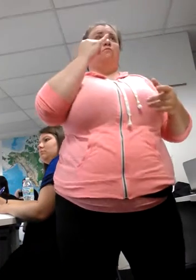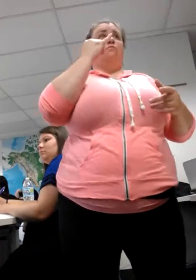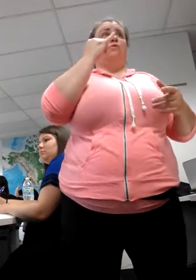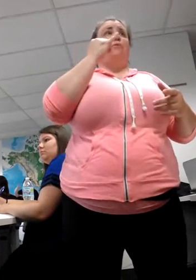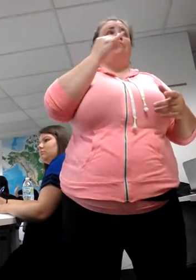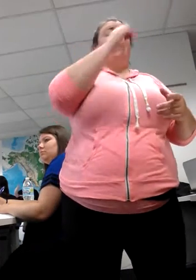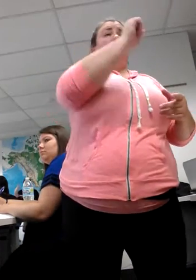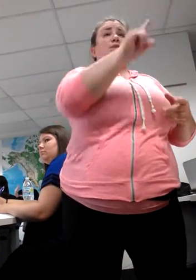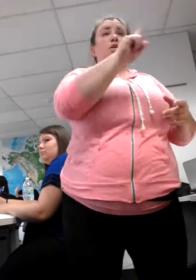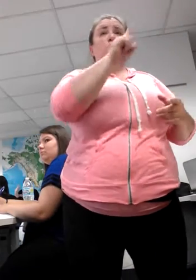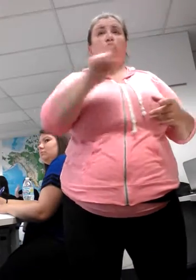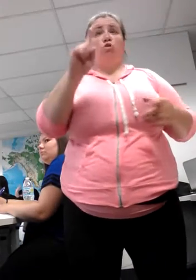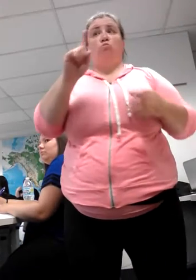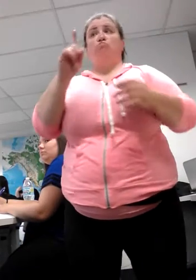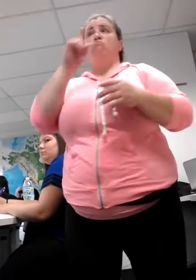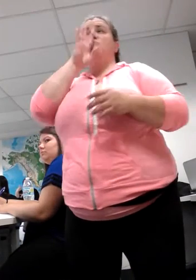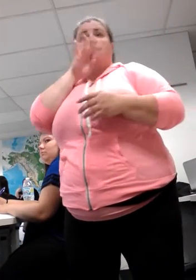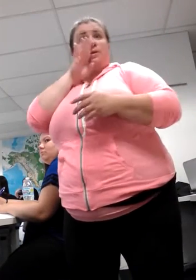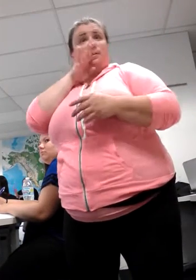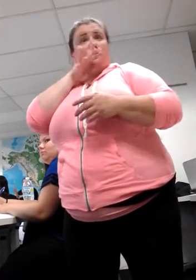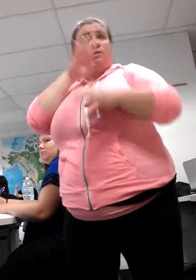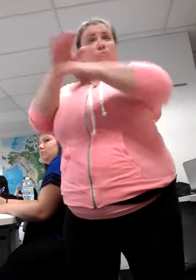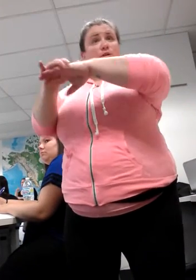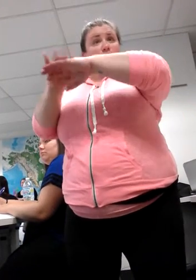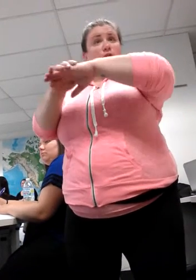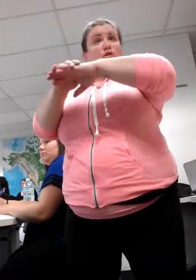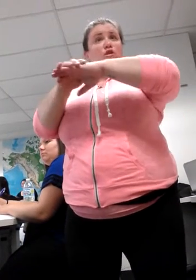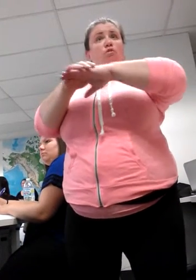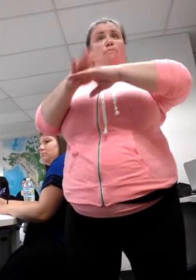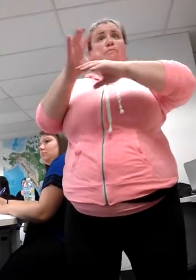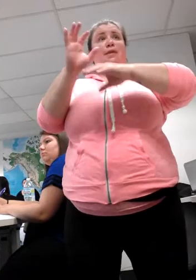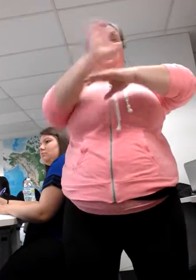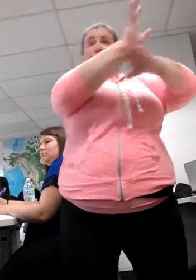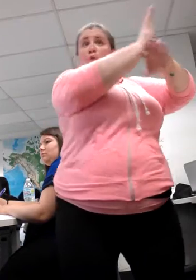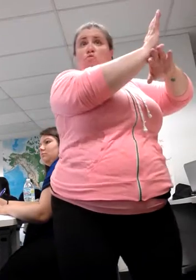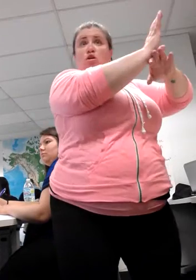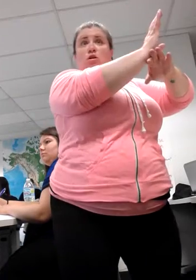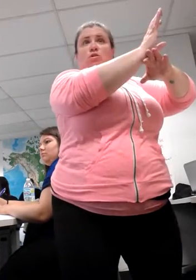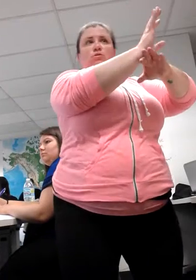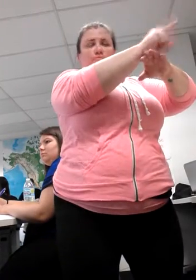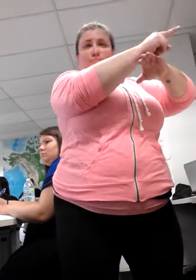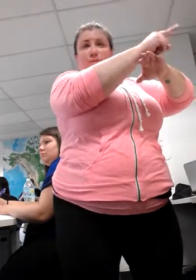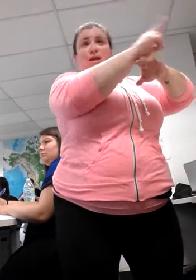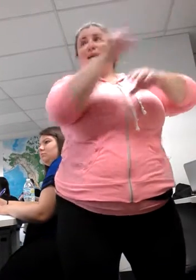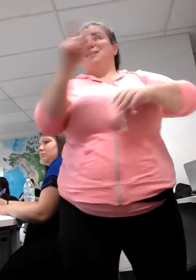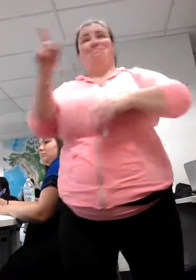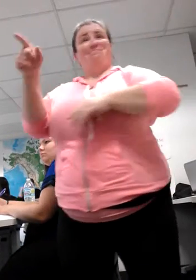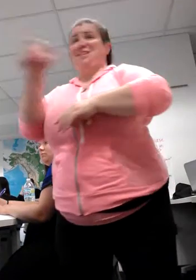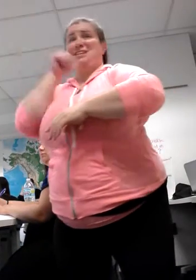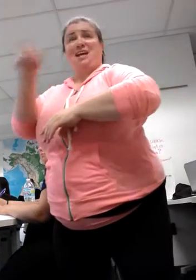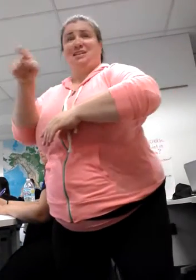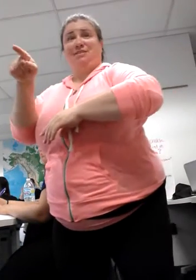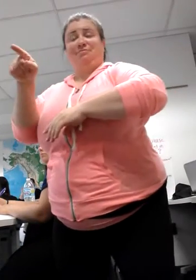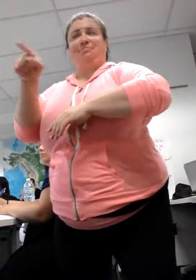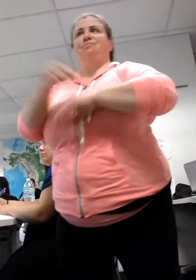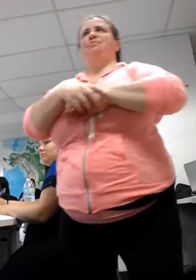deaf person. So it really doesn't matter if you're kind of signing a few things in your lap or moving your hands when you're